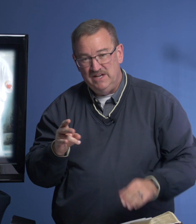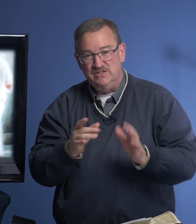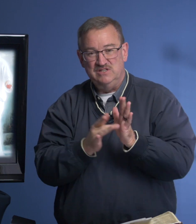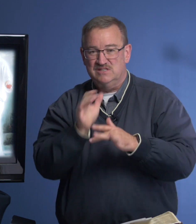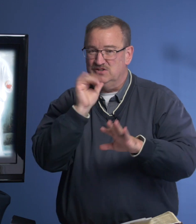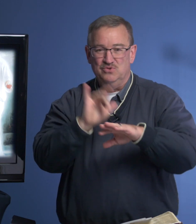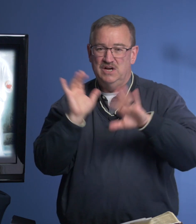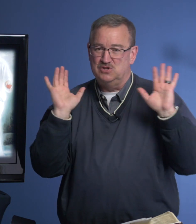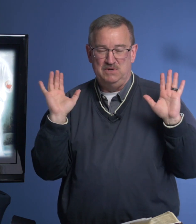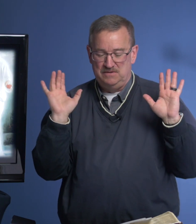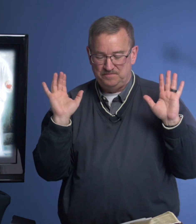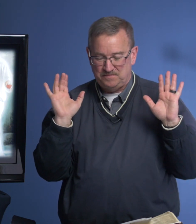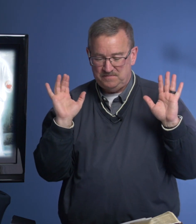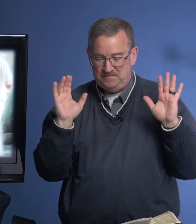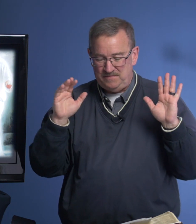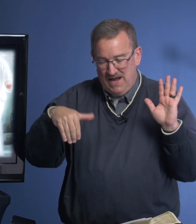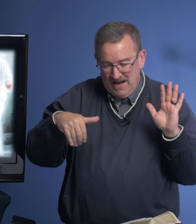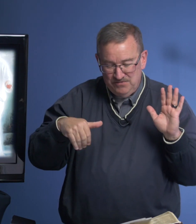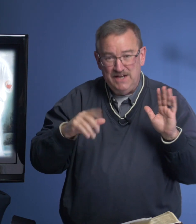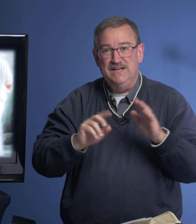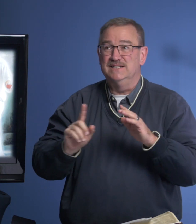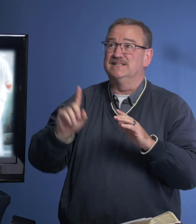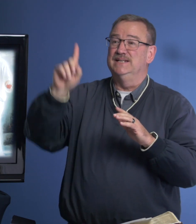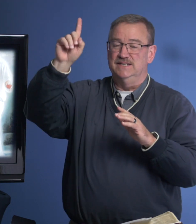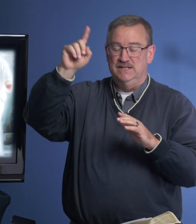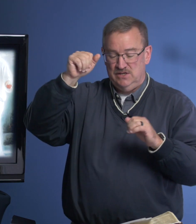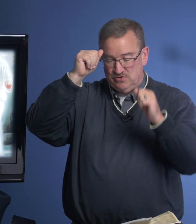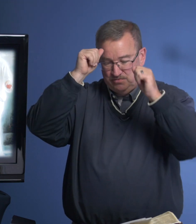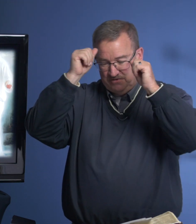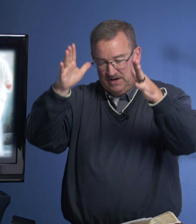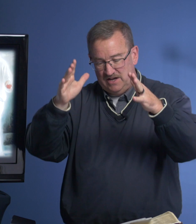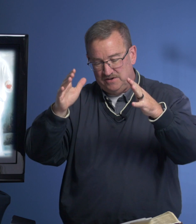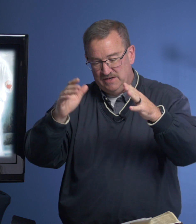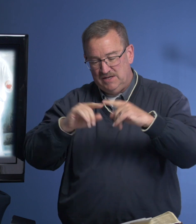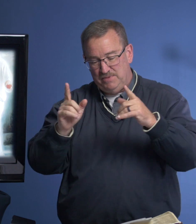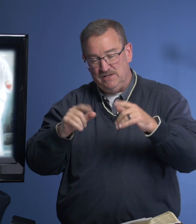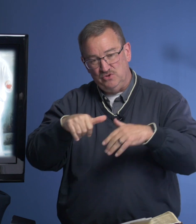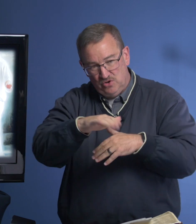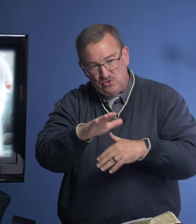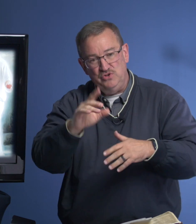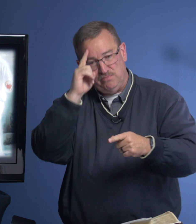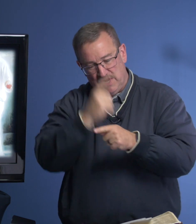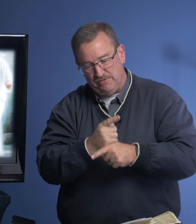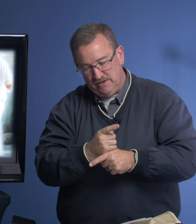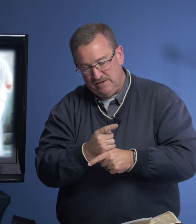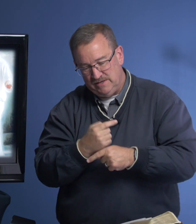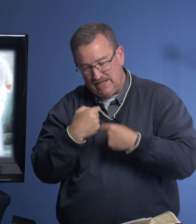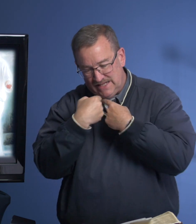Jesus said, don't touch me. I have not yet ascended to my father, but go to your brethren and